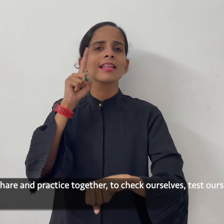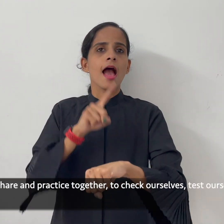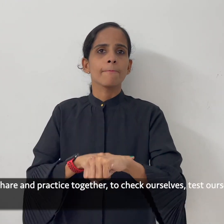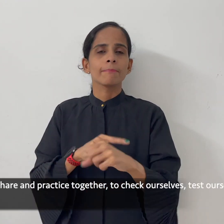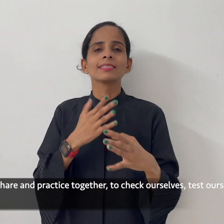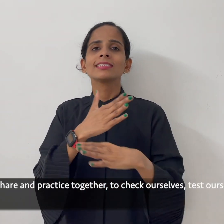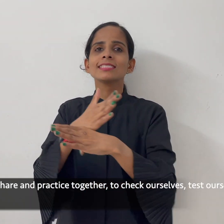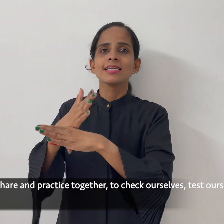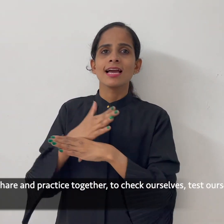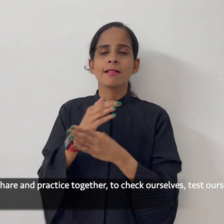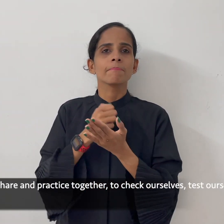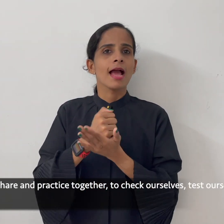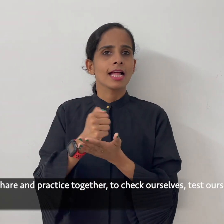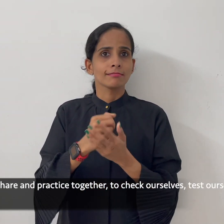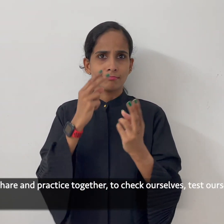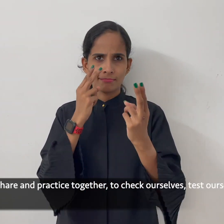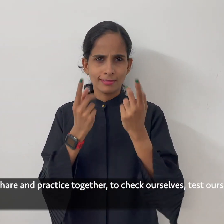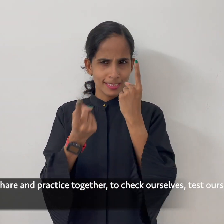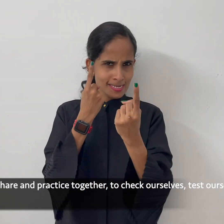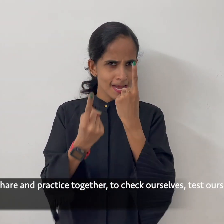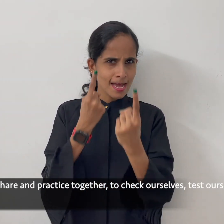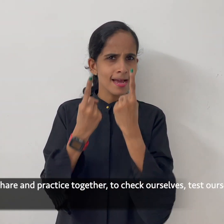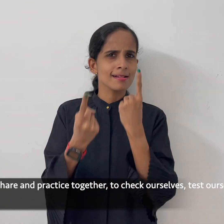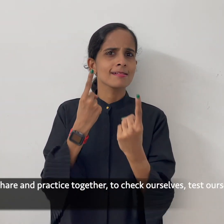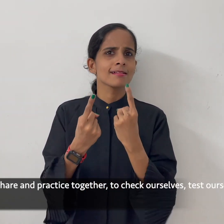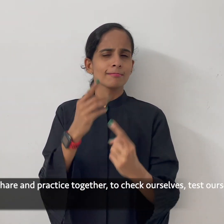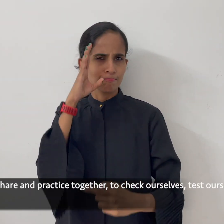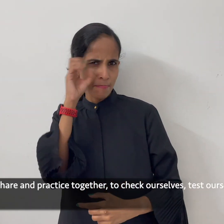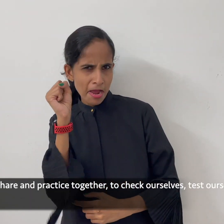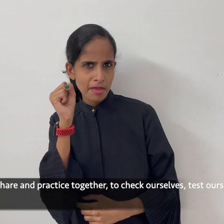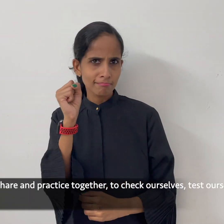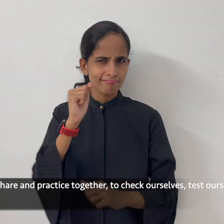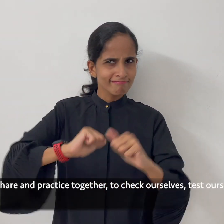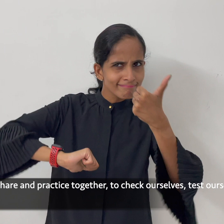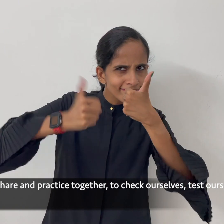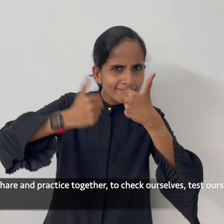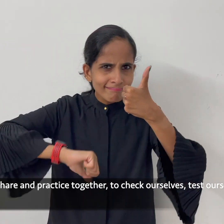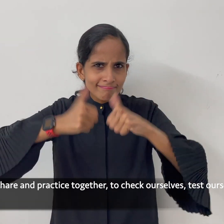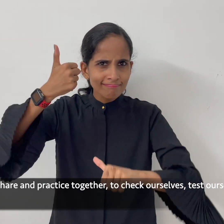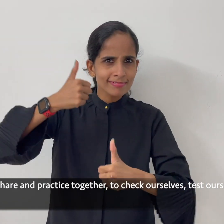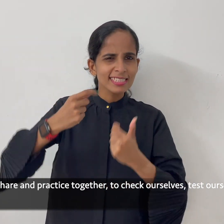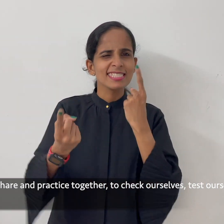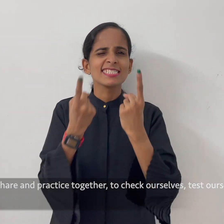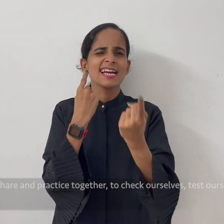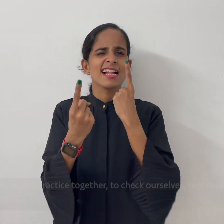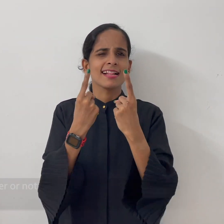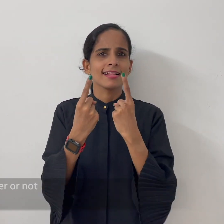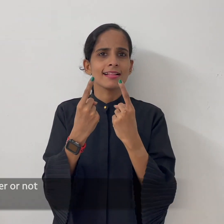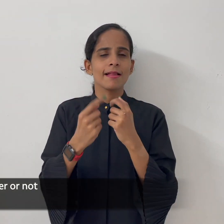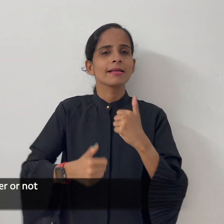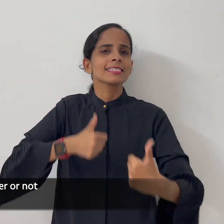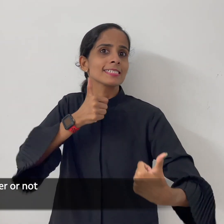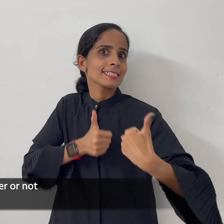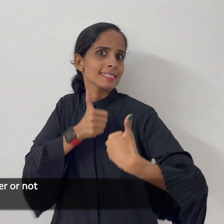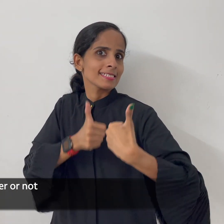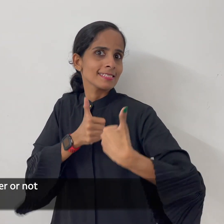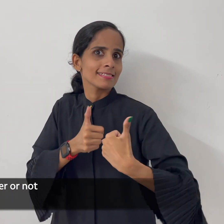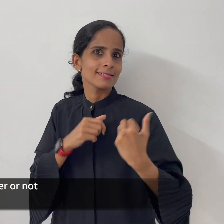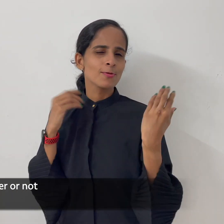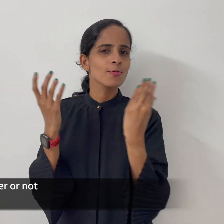take this time to share and practice together to check ourselves test ourselves to see if we remember or